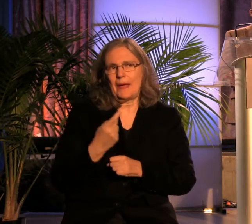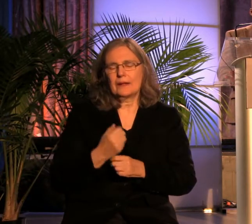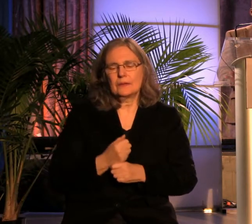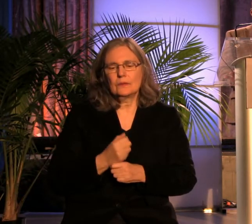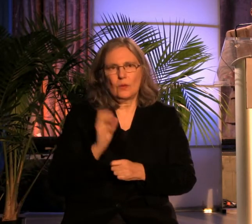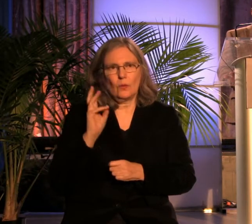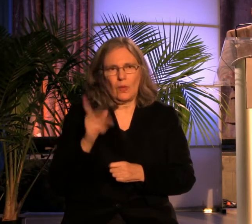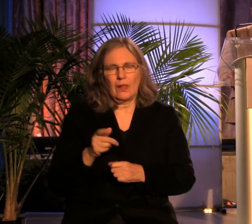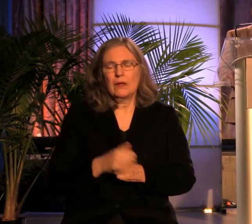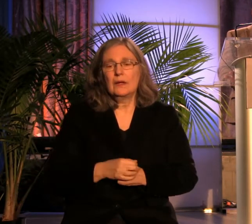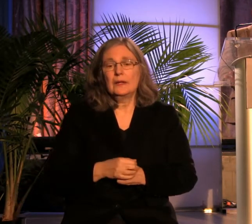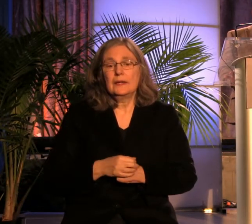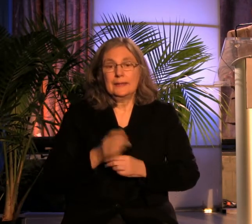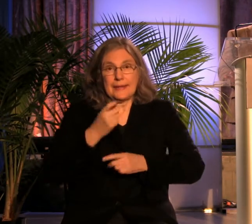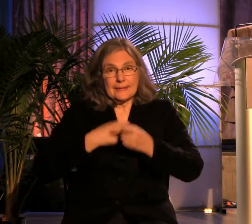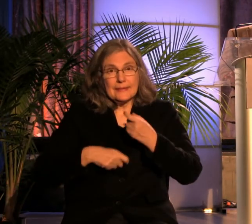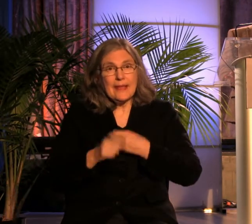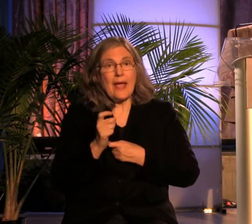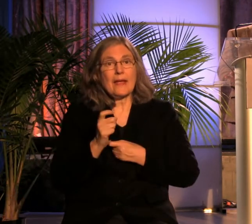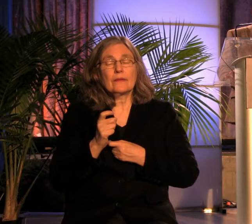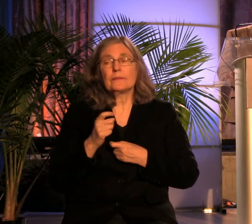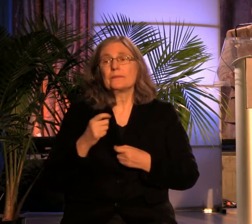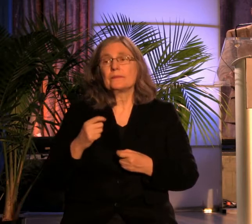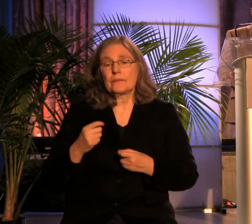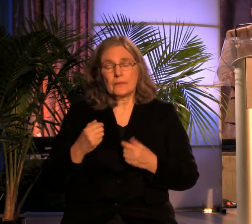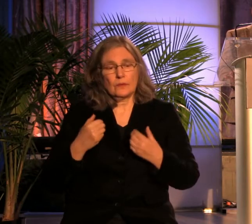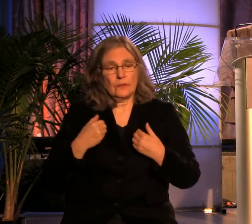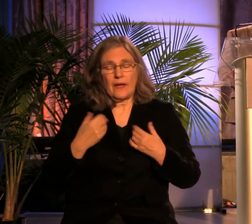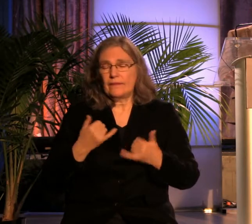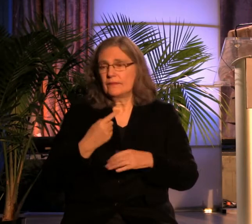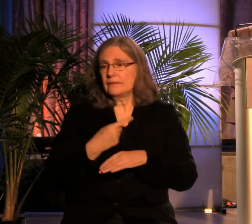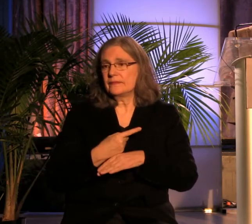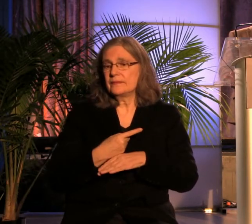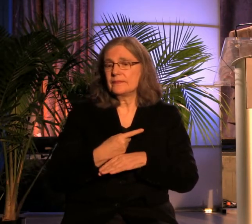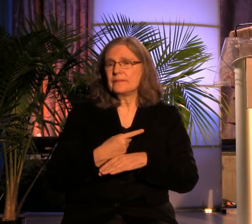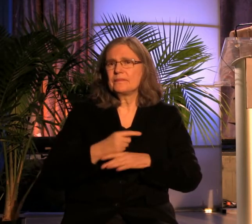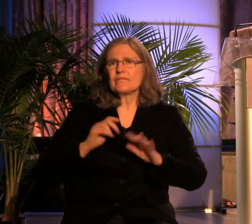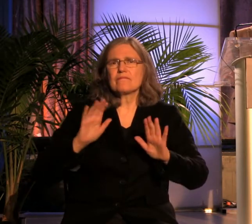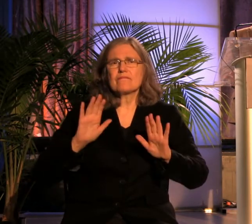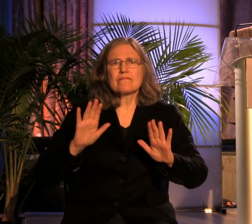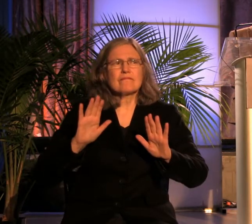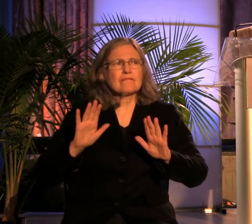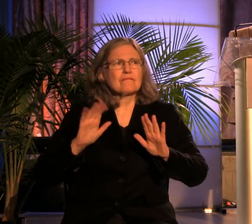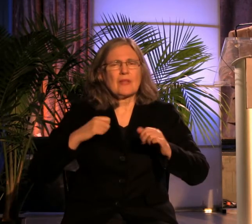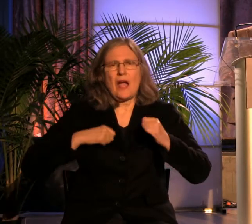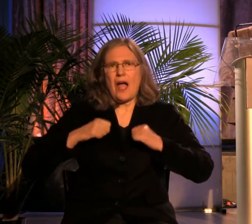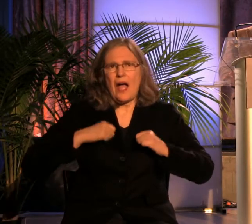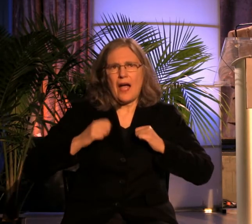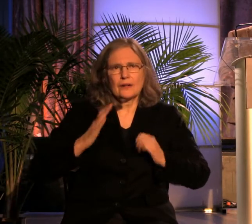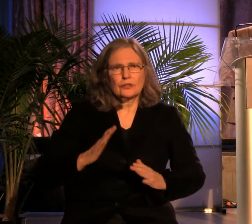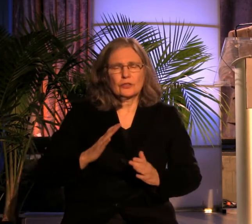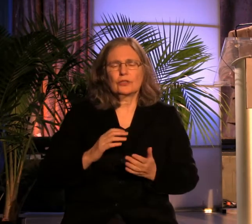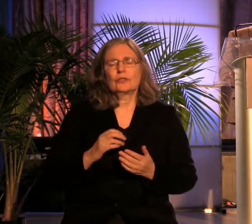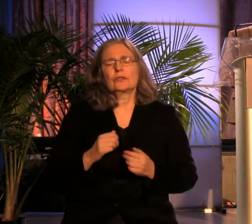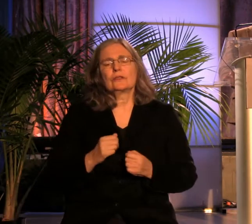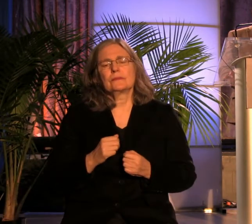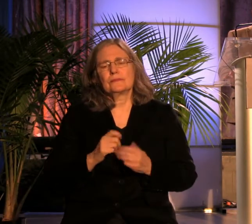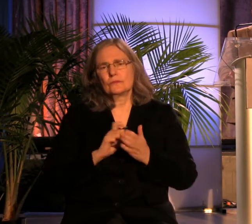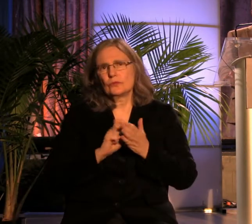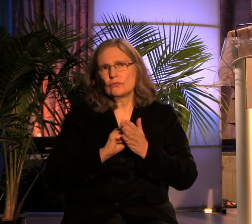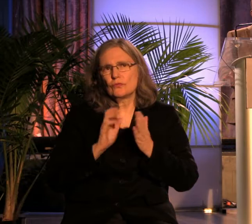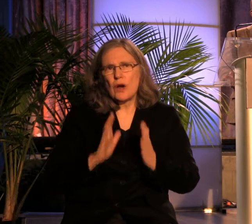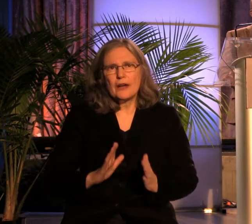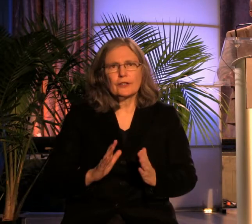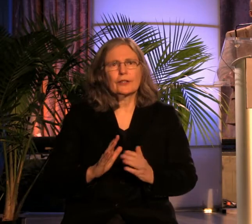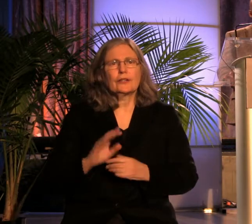In the place of Dr. Sarmas, we have with us today an extraordinary actor and playwright who shares his